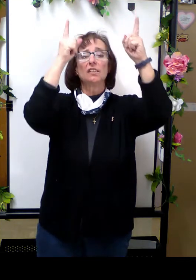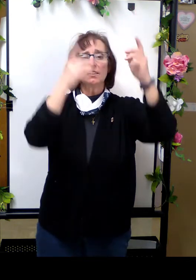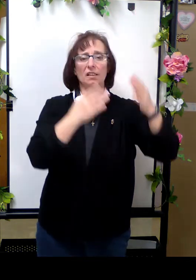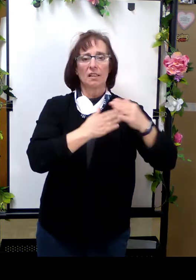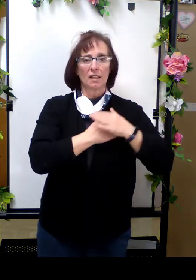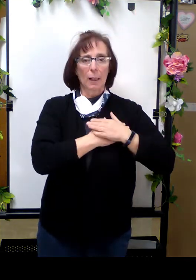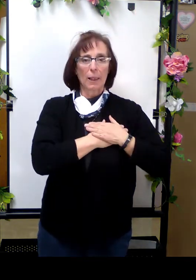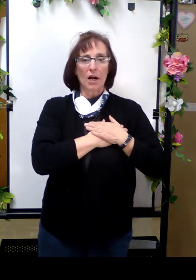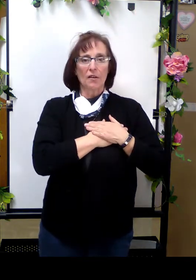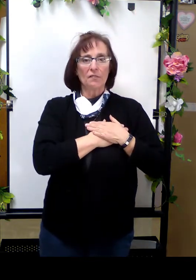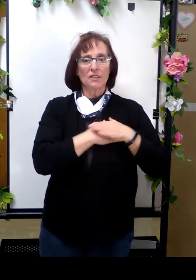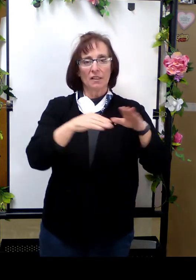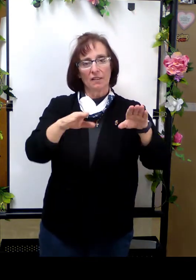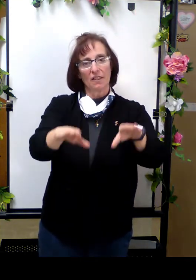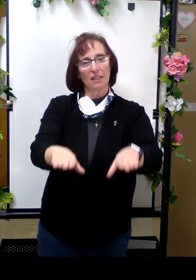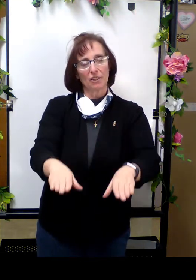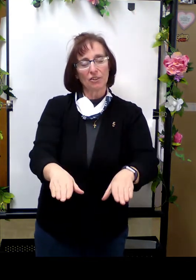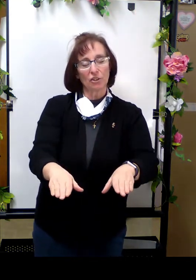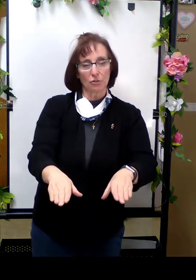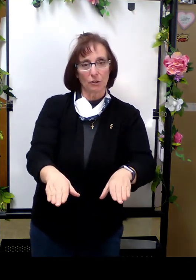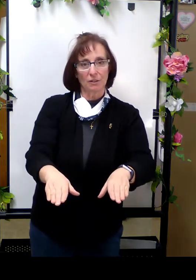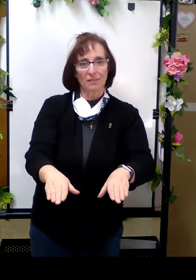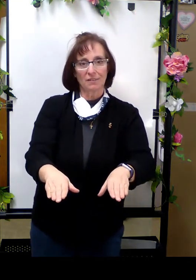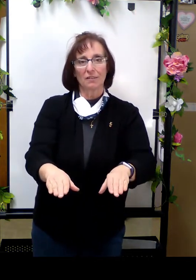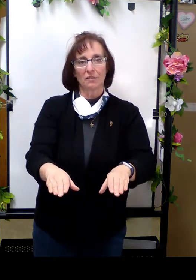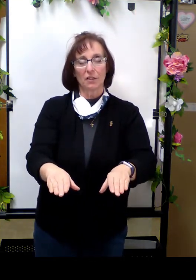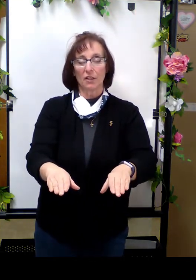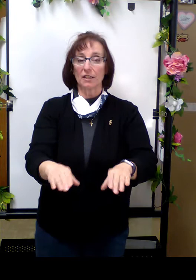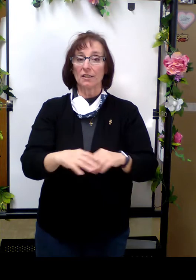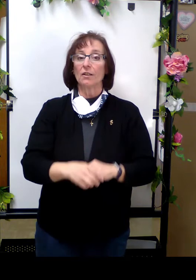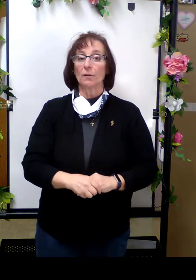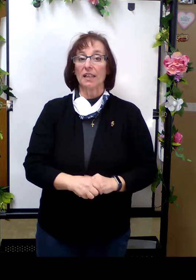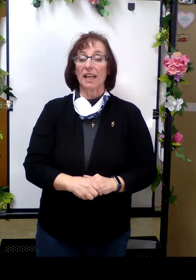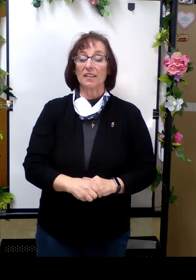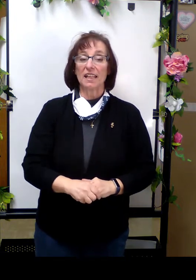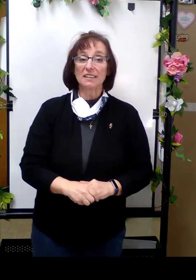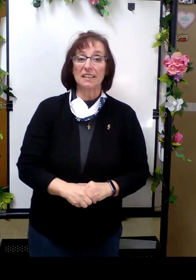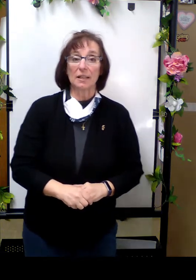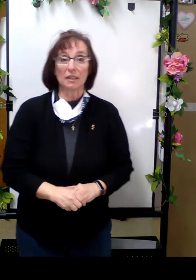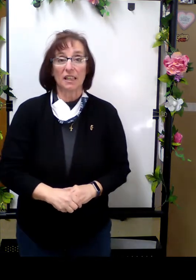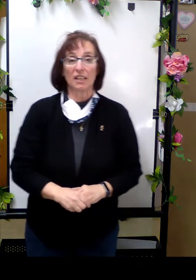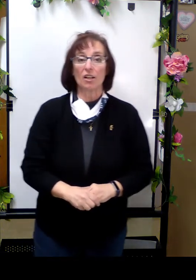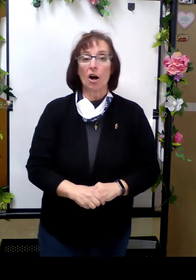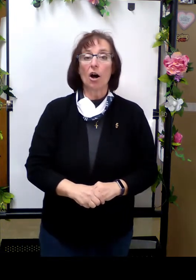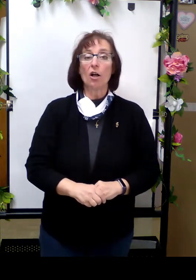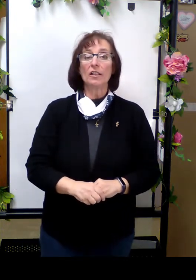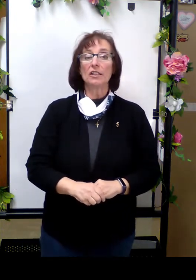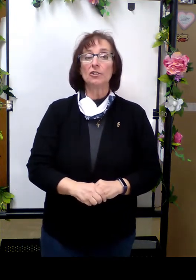loves the little children. Very good. We're going to add the next line by saying all the little